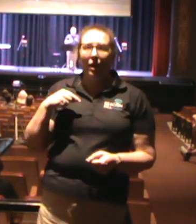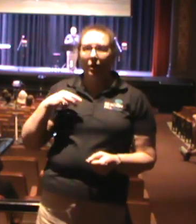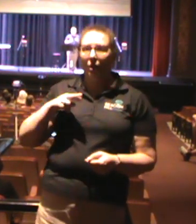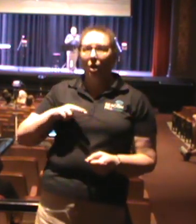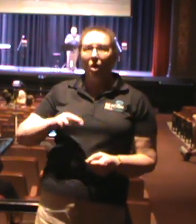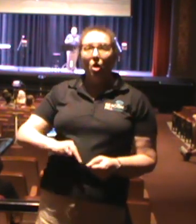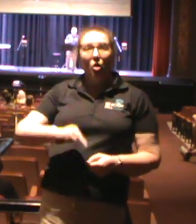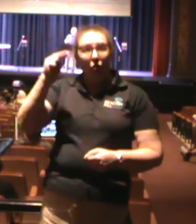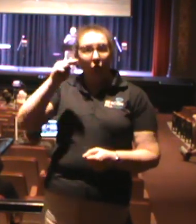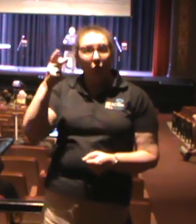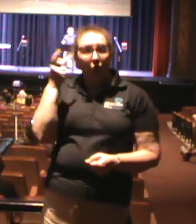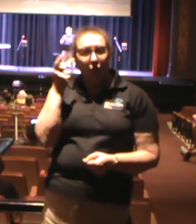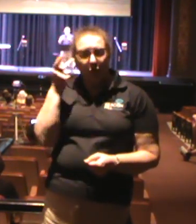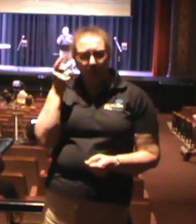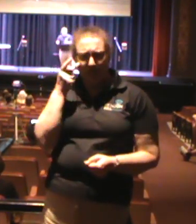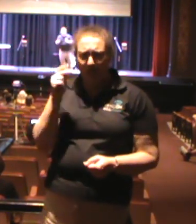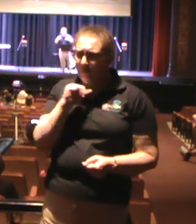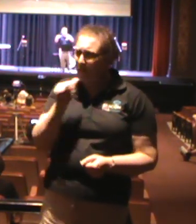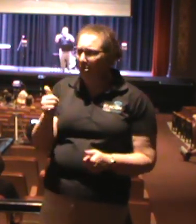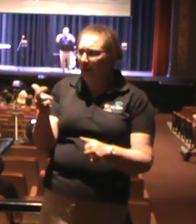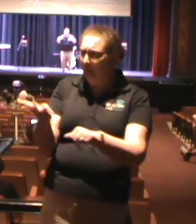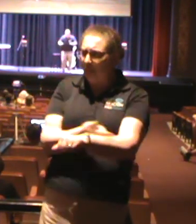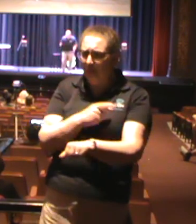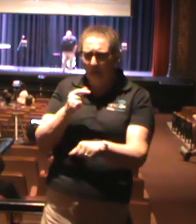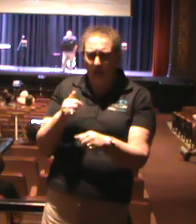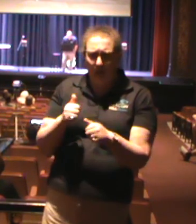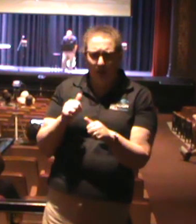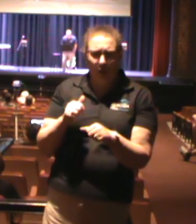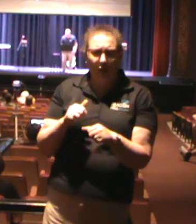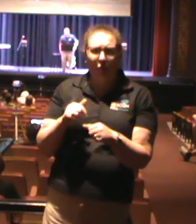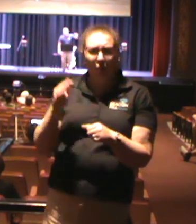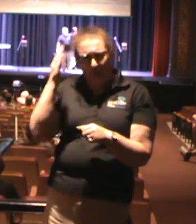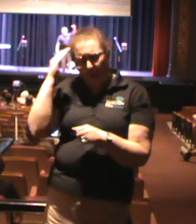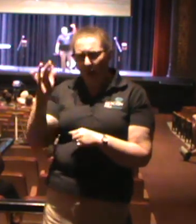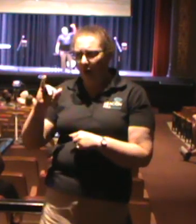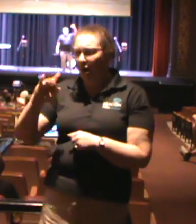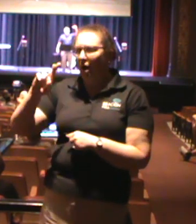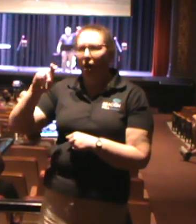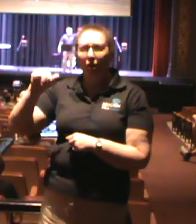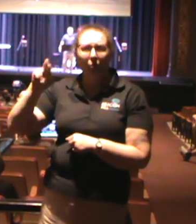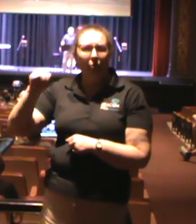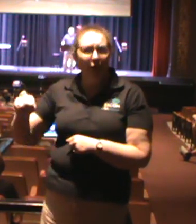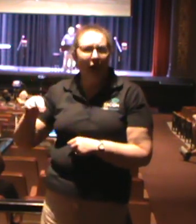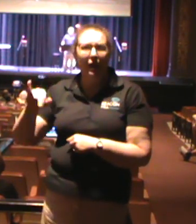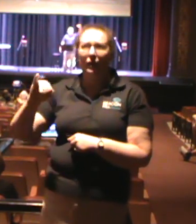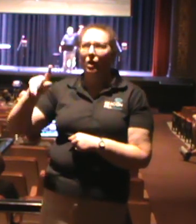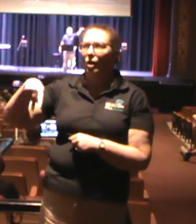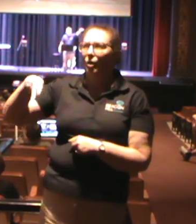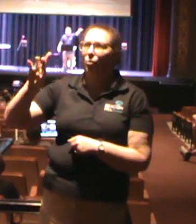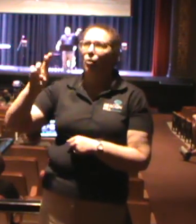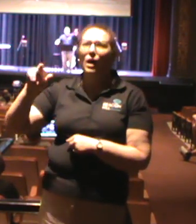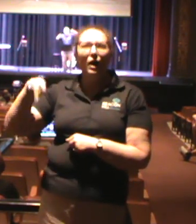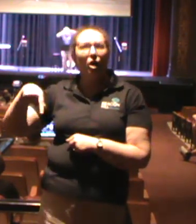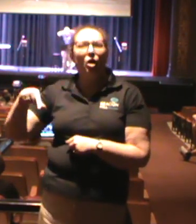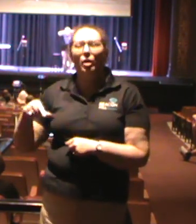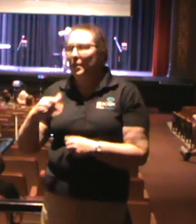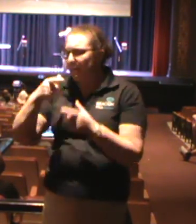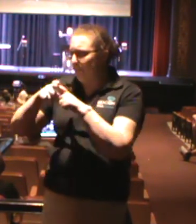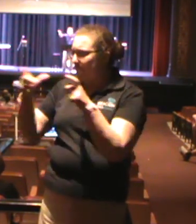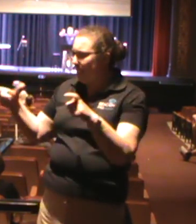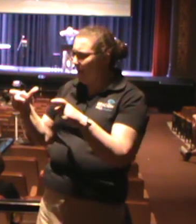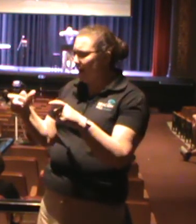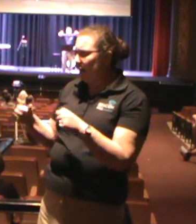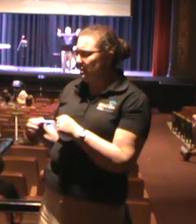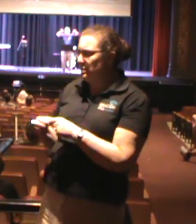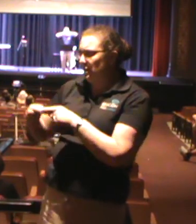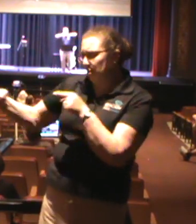ago, church, that we thought Iran and Iraq were our biggest threats. I'm talking about the divide amongst political parties that has